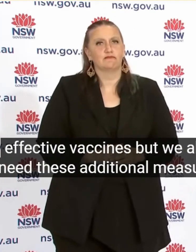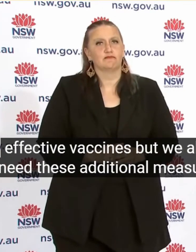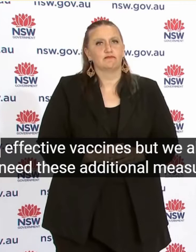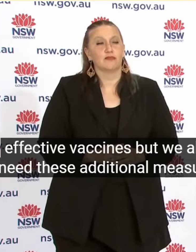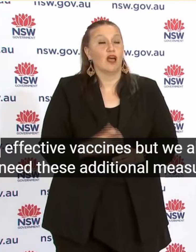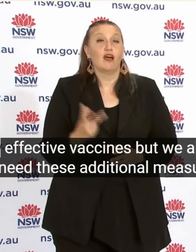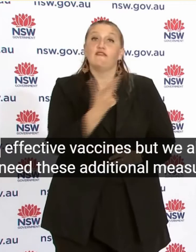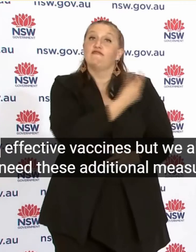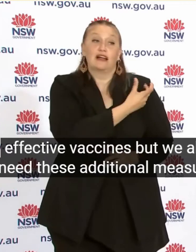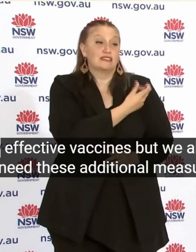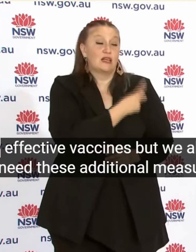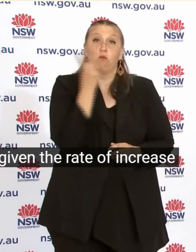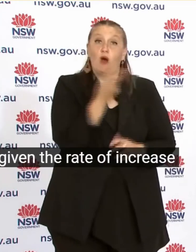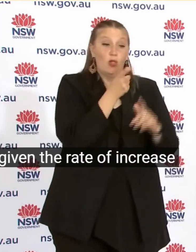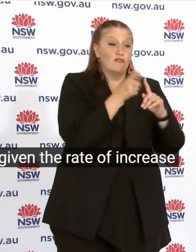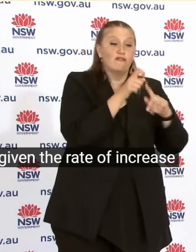of increase